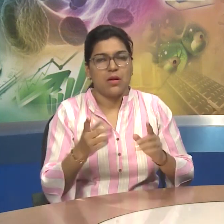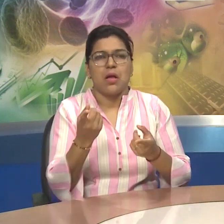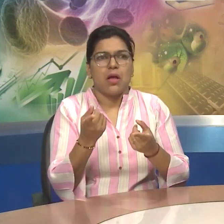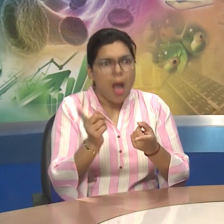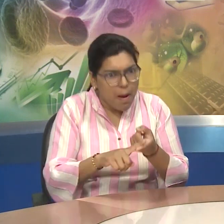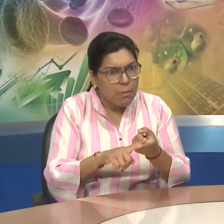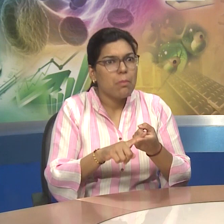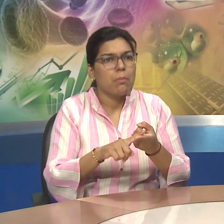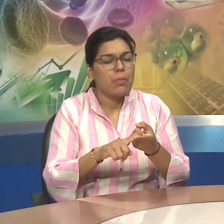Motivate